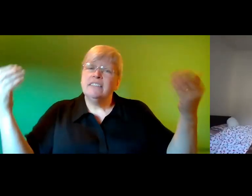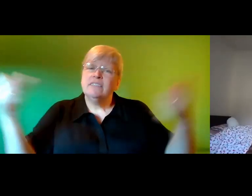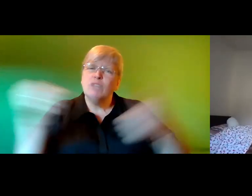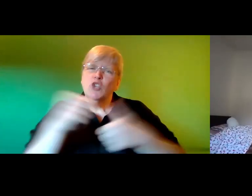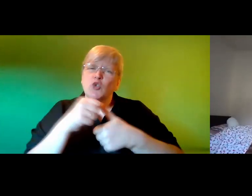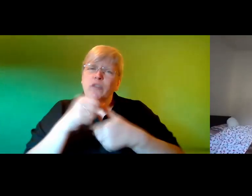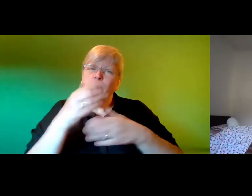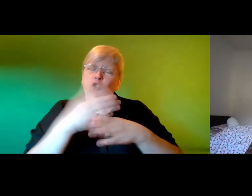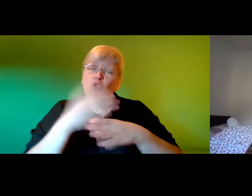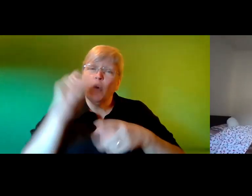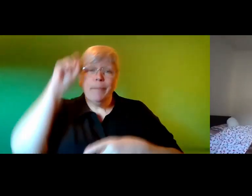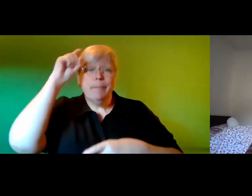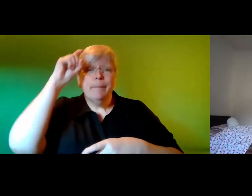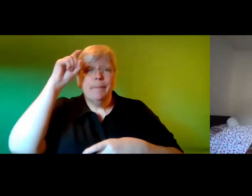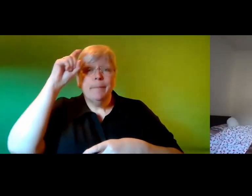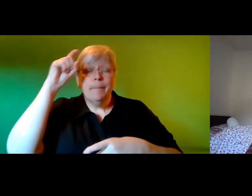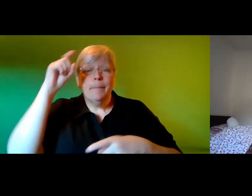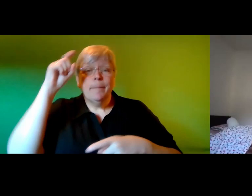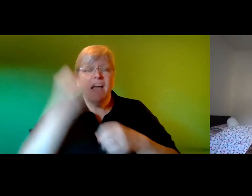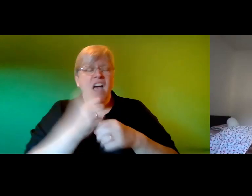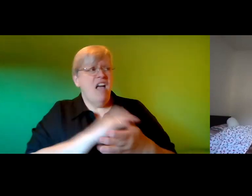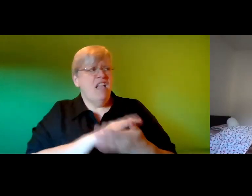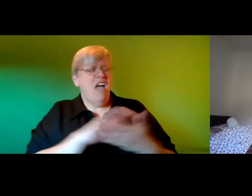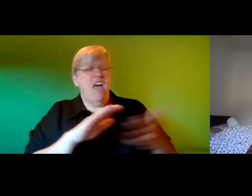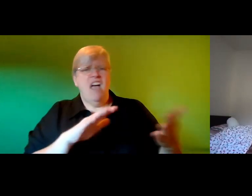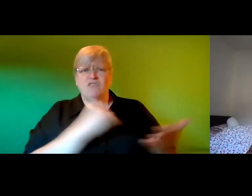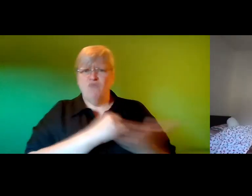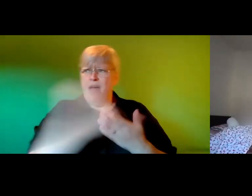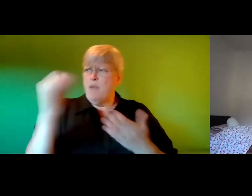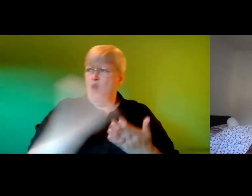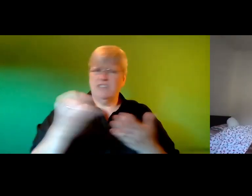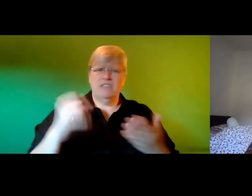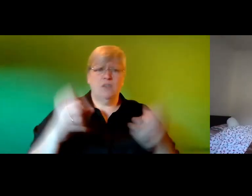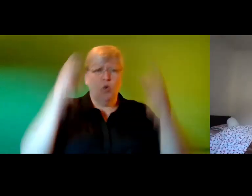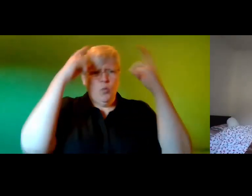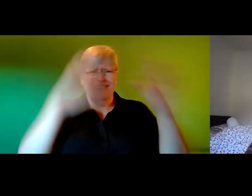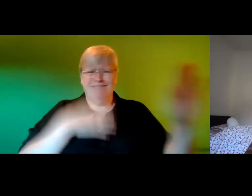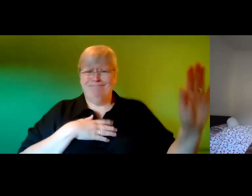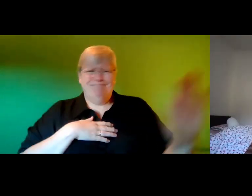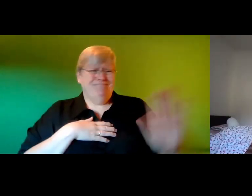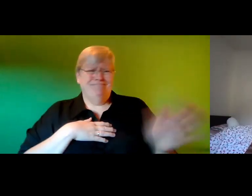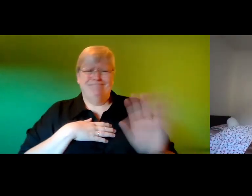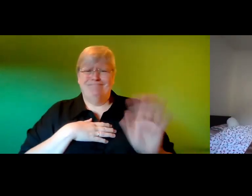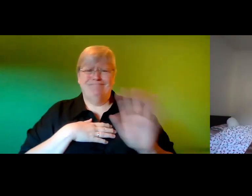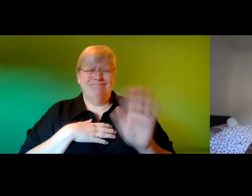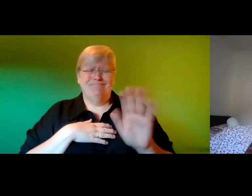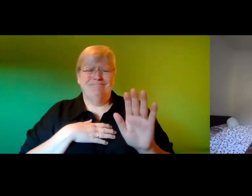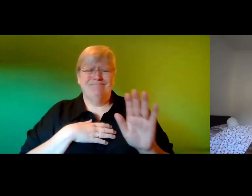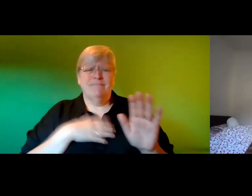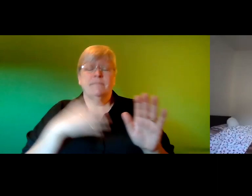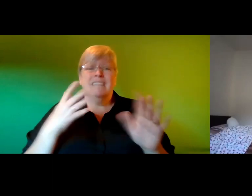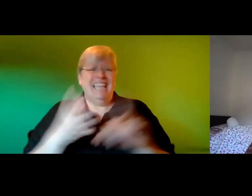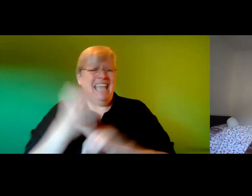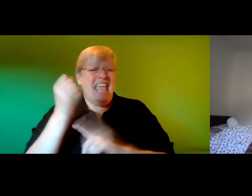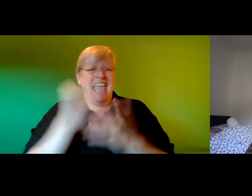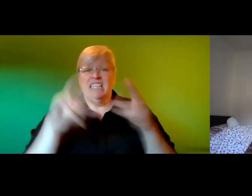mind galahad continued to stammer his protest but the wizard wasn't having any of it all thoughts of getting the staff were out of